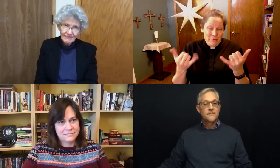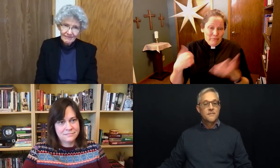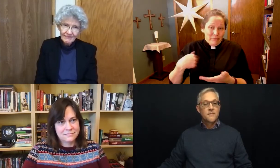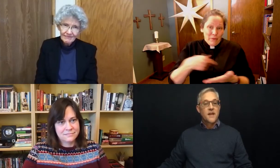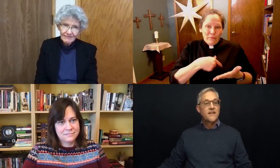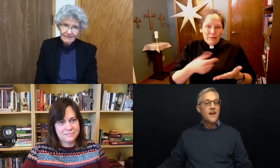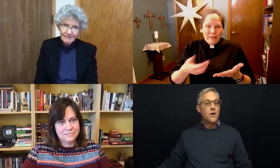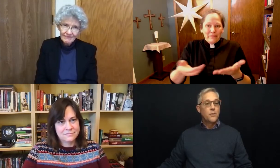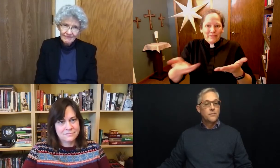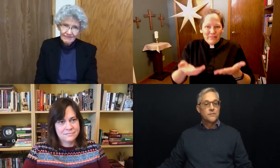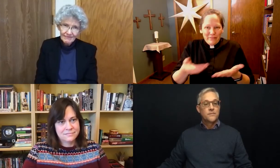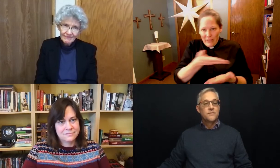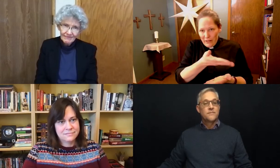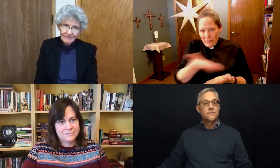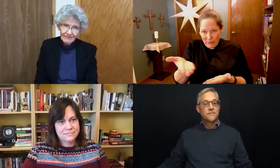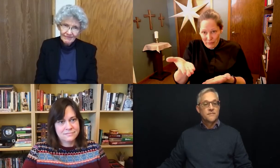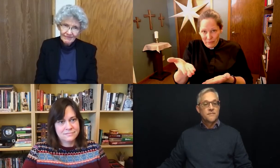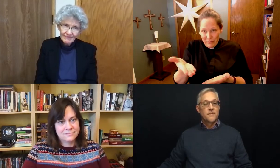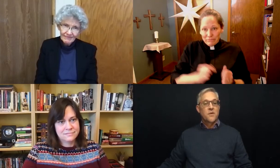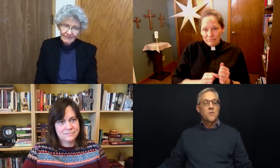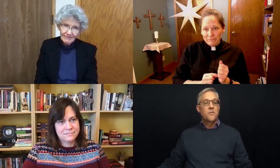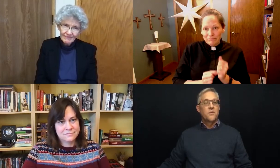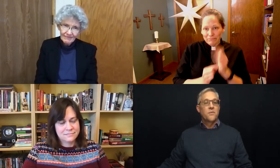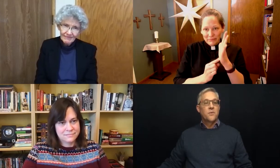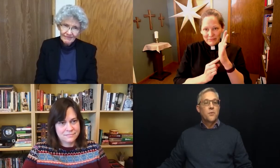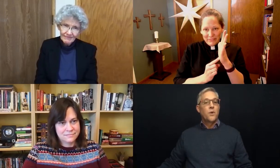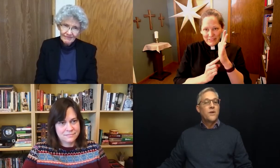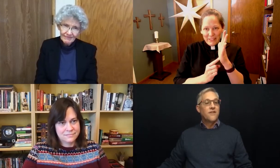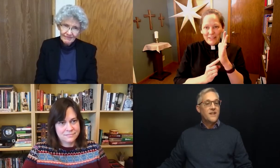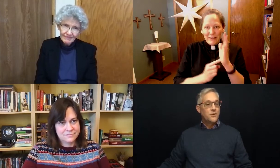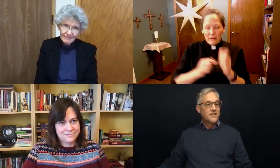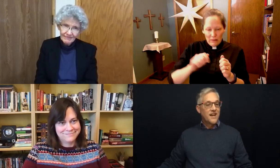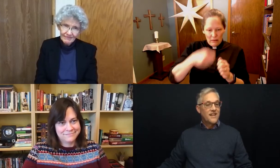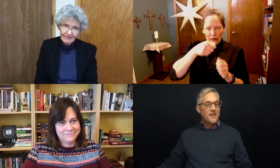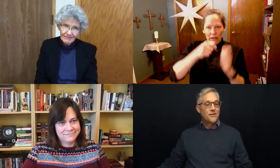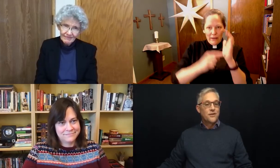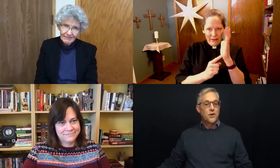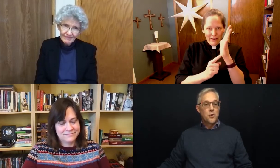And now we invite you to light a candle in your home.